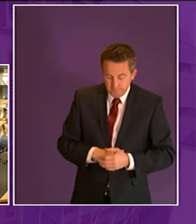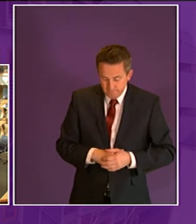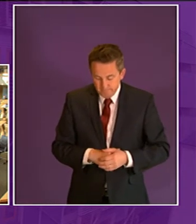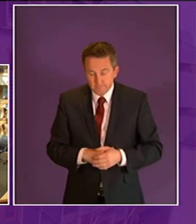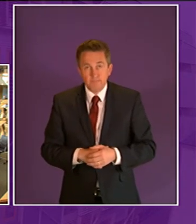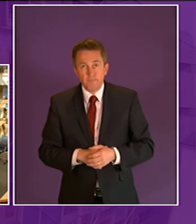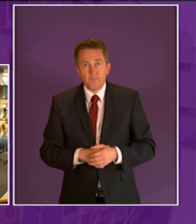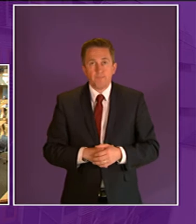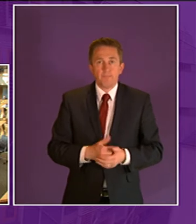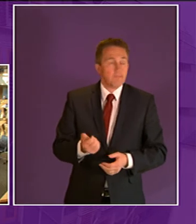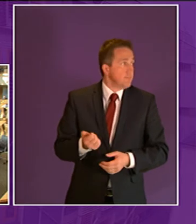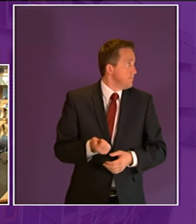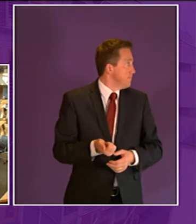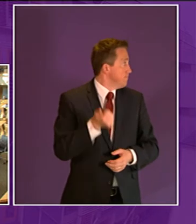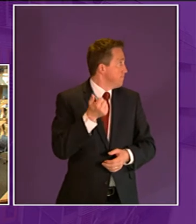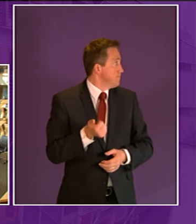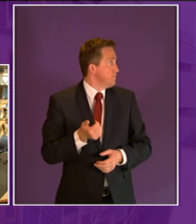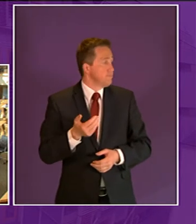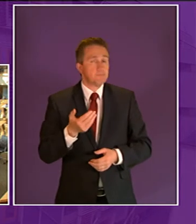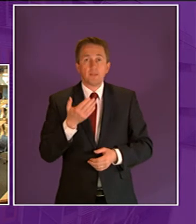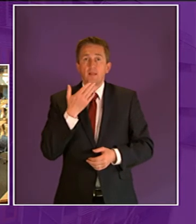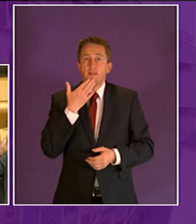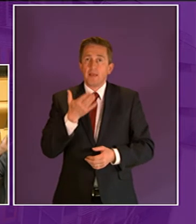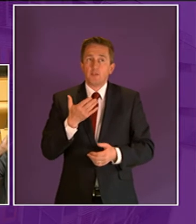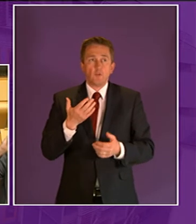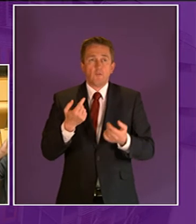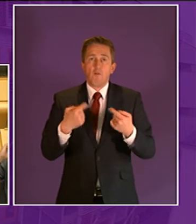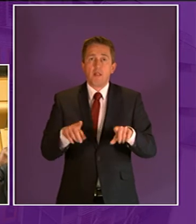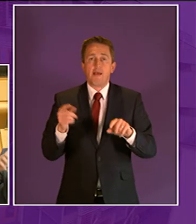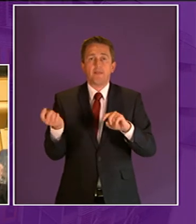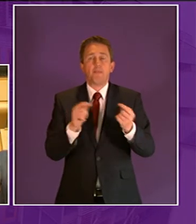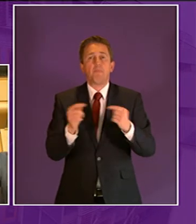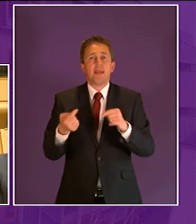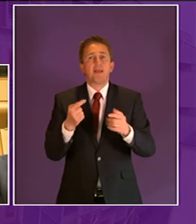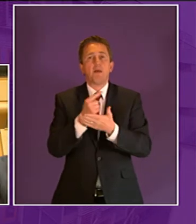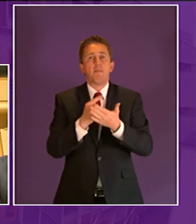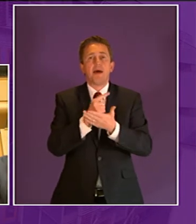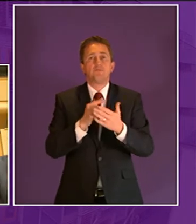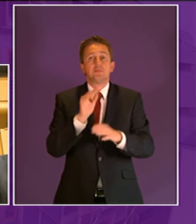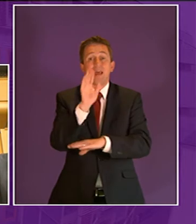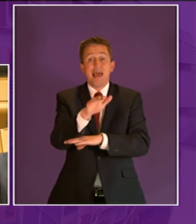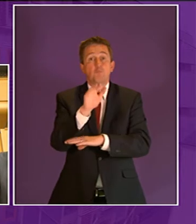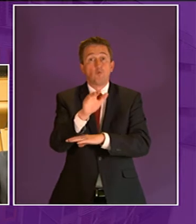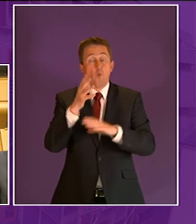thank you presiding officer and i welcome today's debate on the importance of outdoor education in the national curriculum